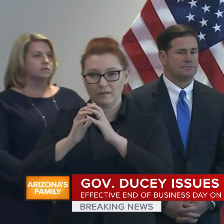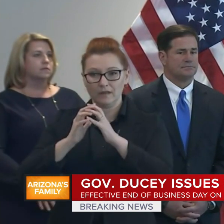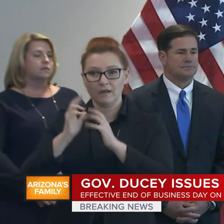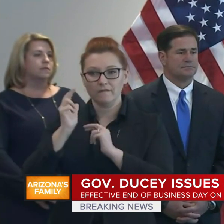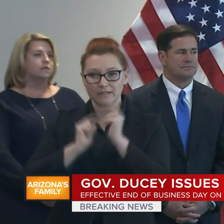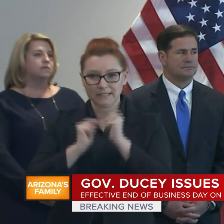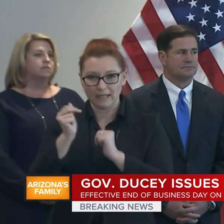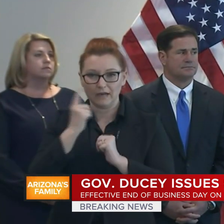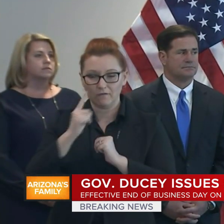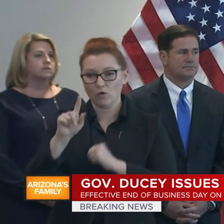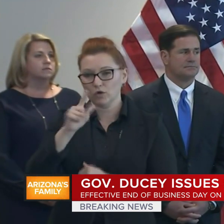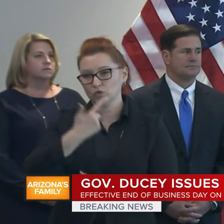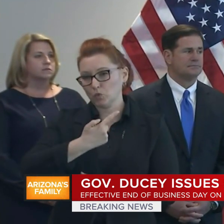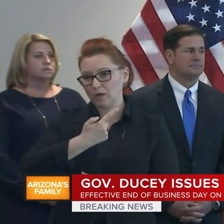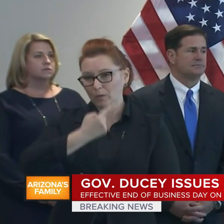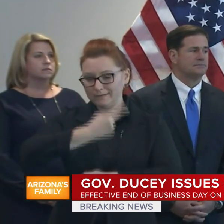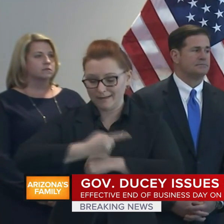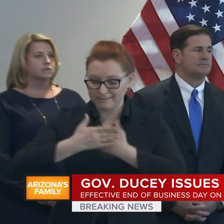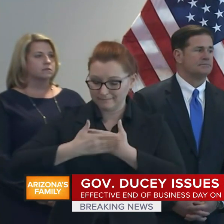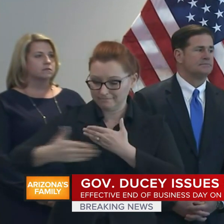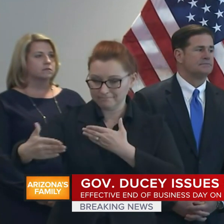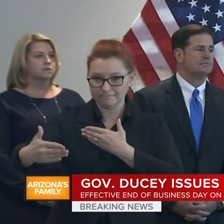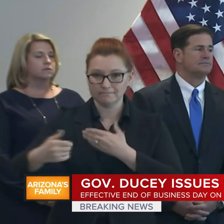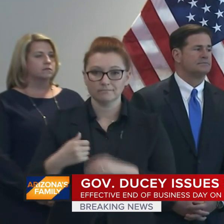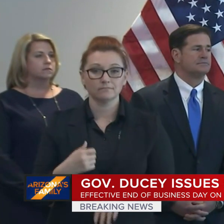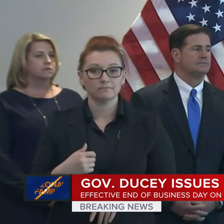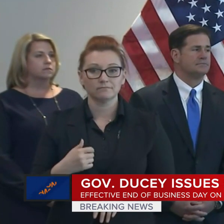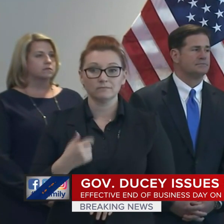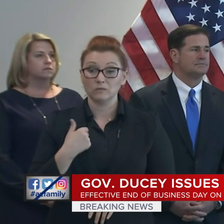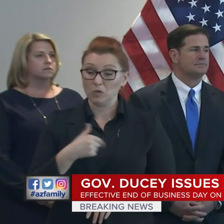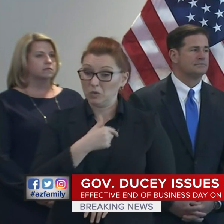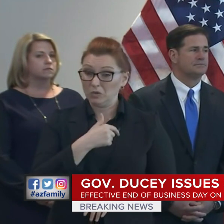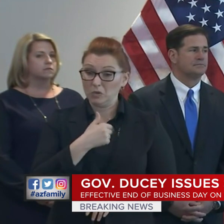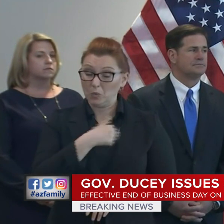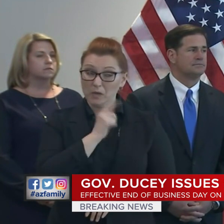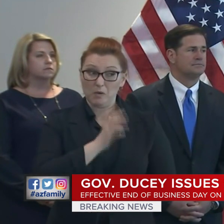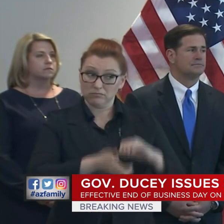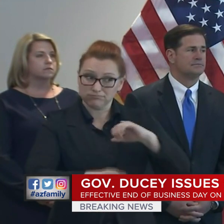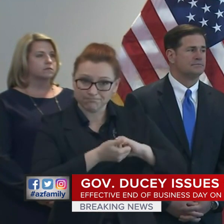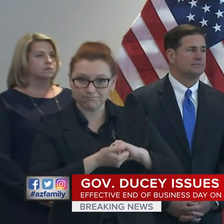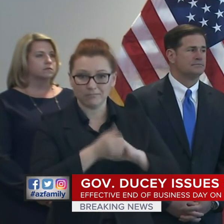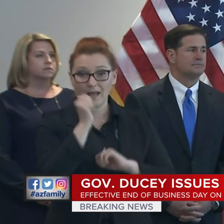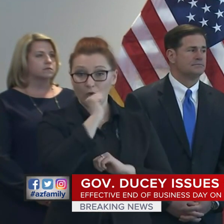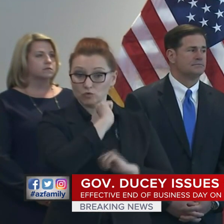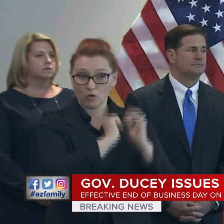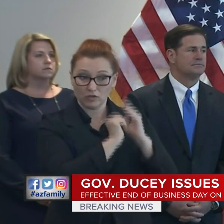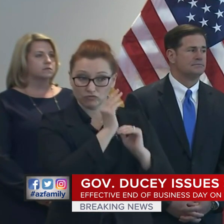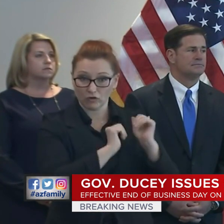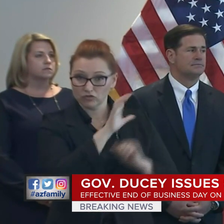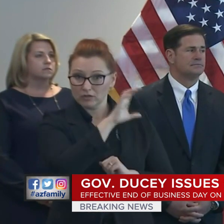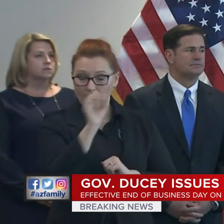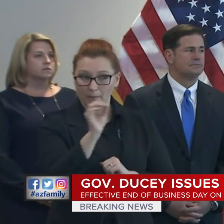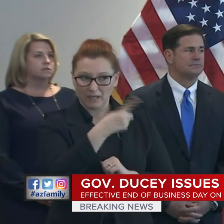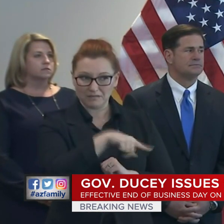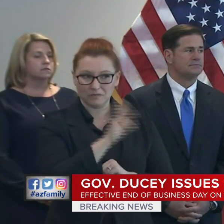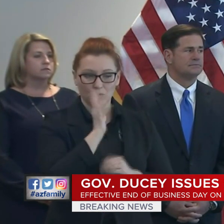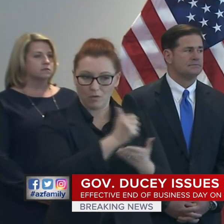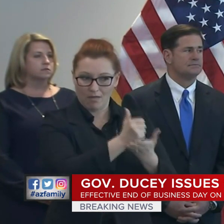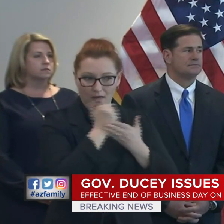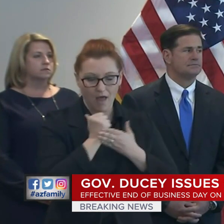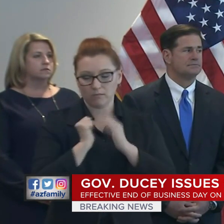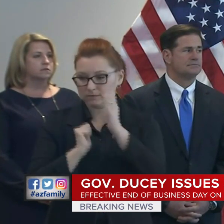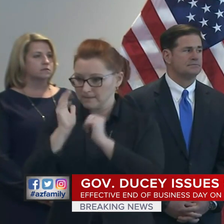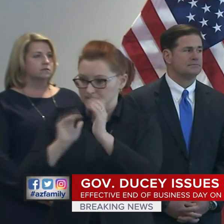entities and our great Arizona construction companies and those that can immediately meet those needs, and we are now